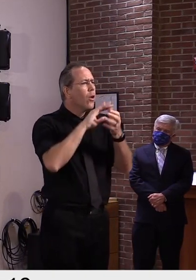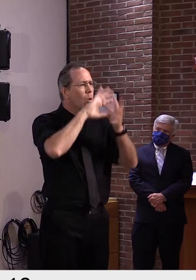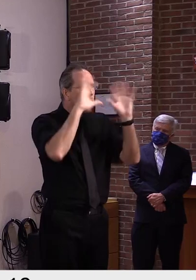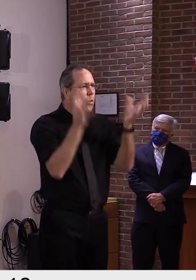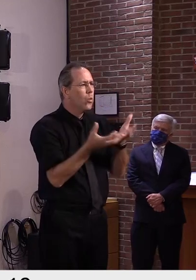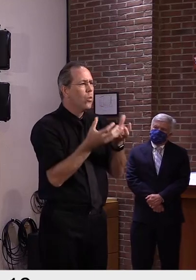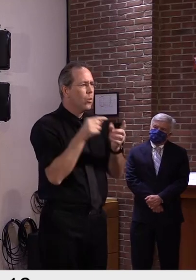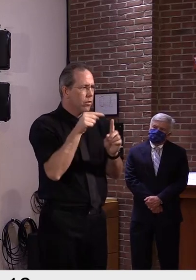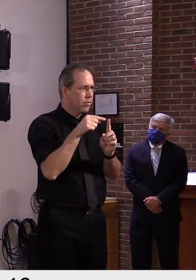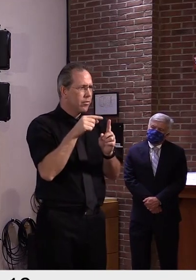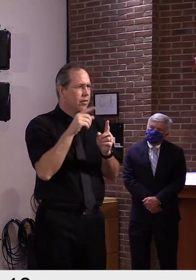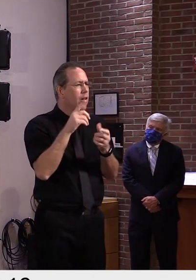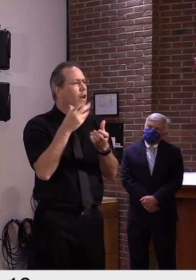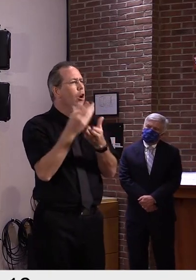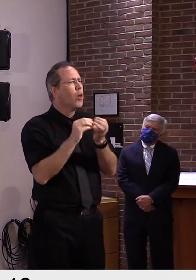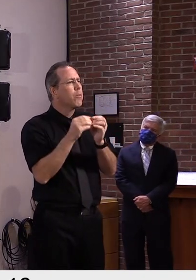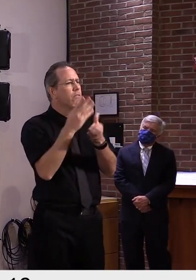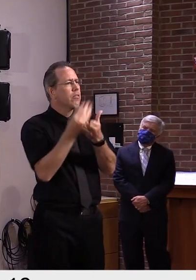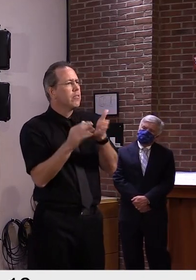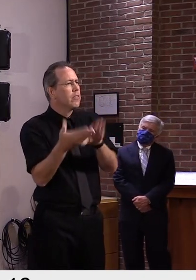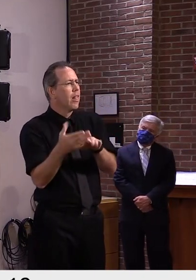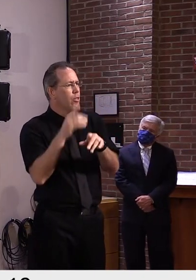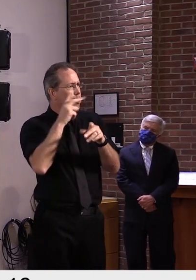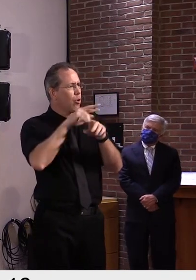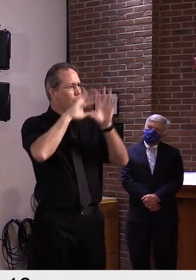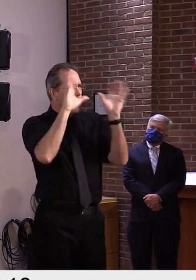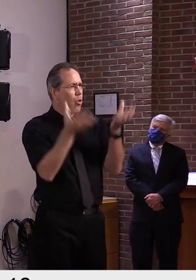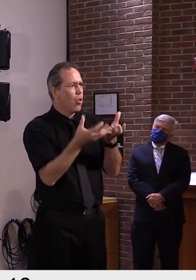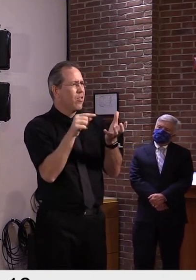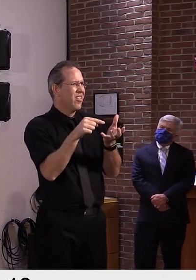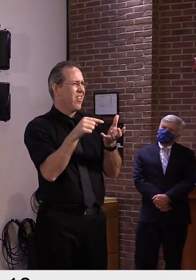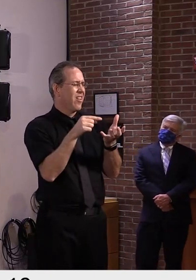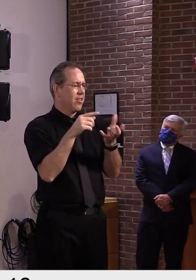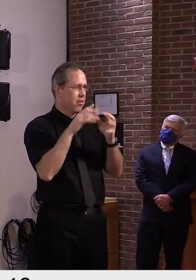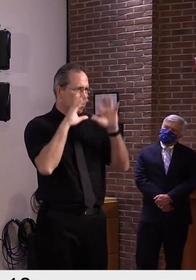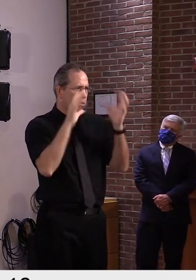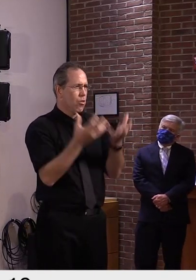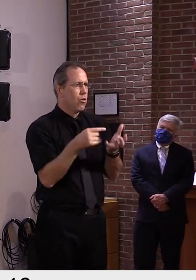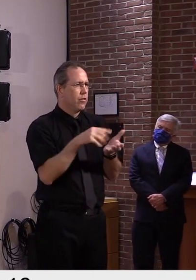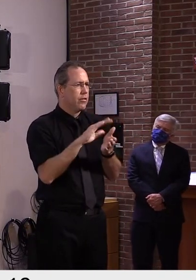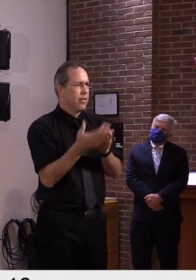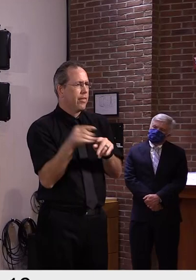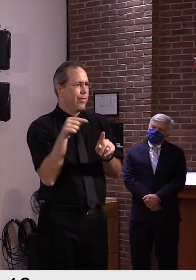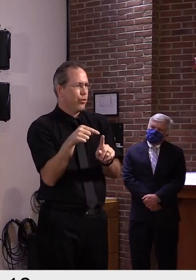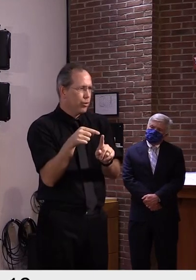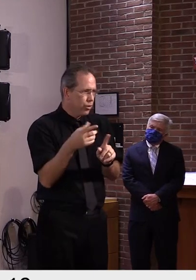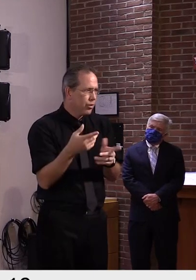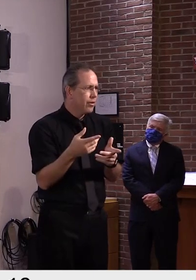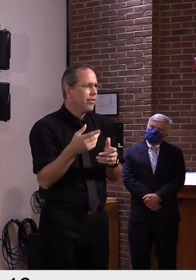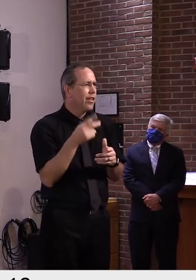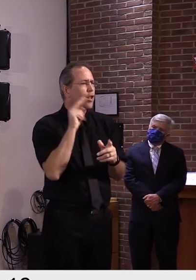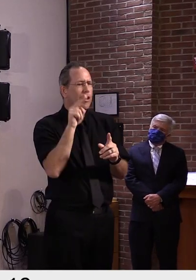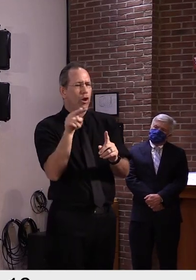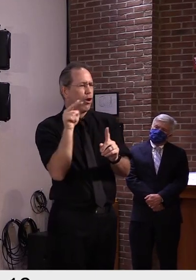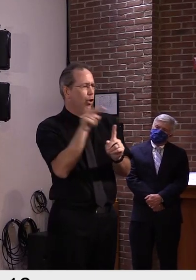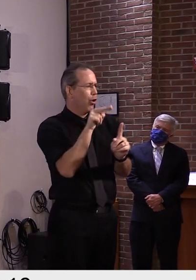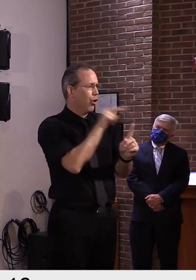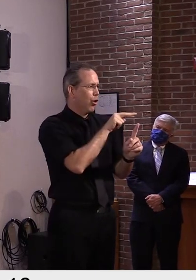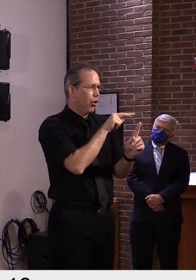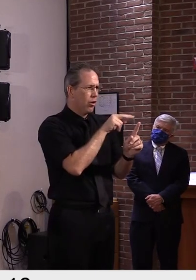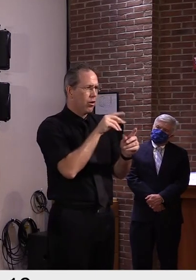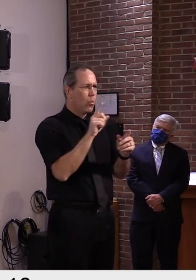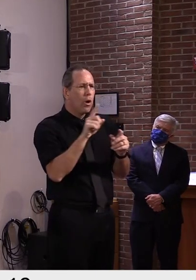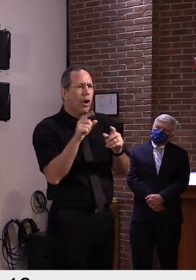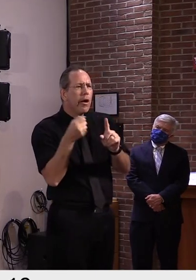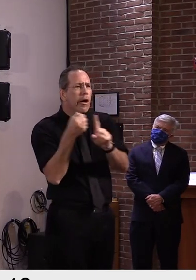times. And they essentially picked out where the greatest discrepancy was in these death rates, comparing